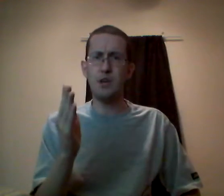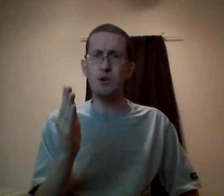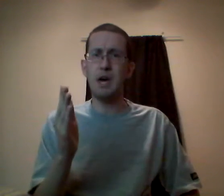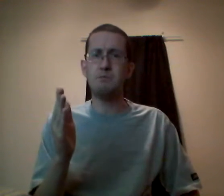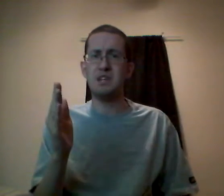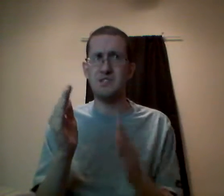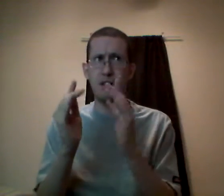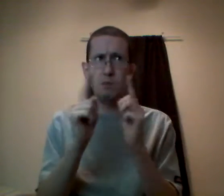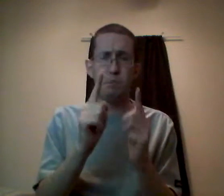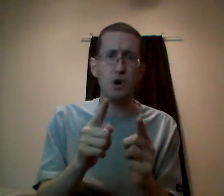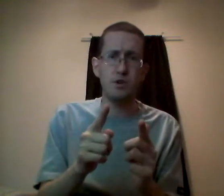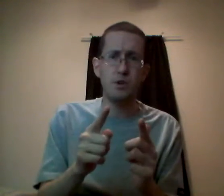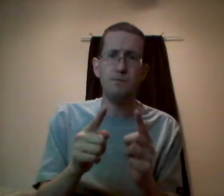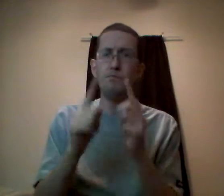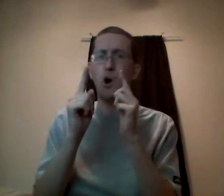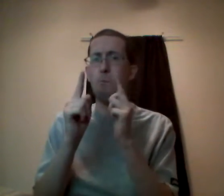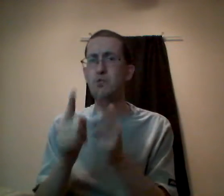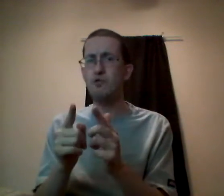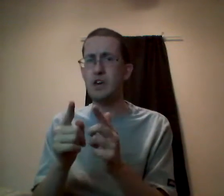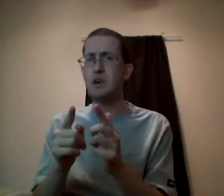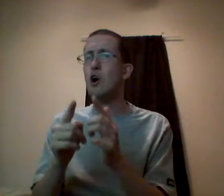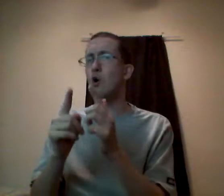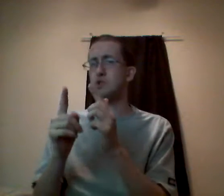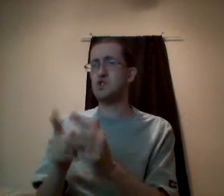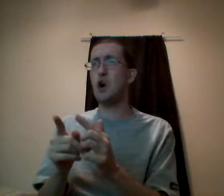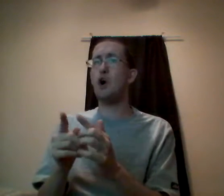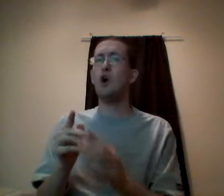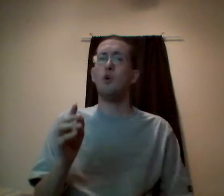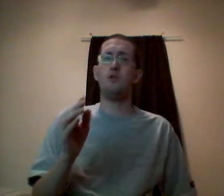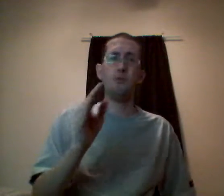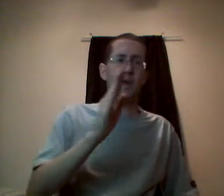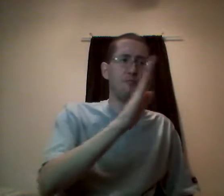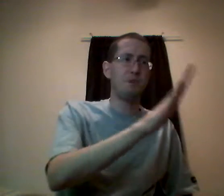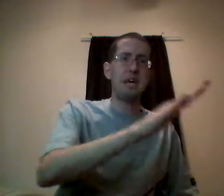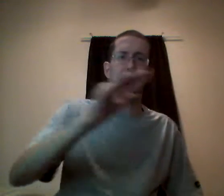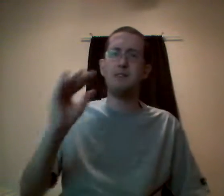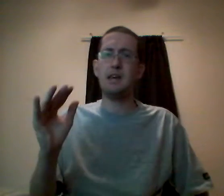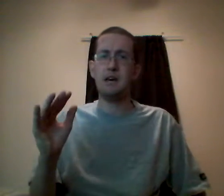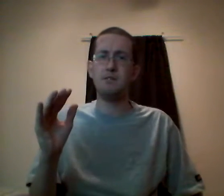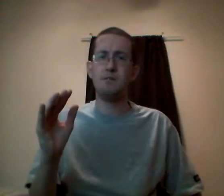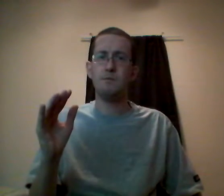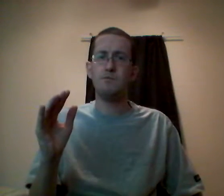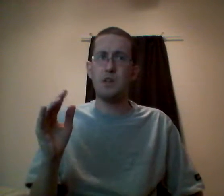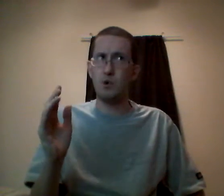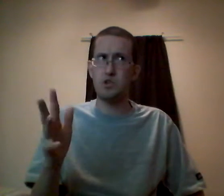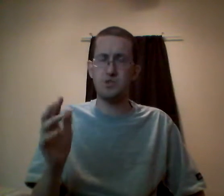video games... It's not like a book, a movie, or a song where if you play it from beginning to end in the original